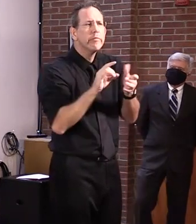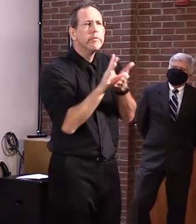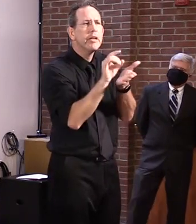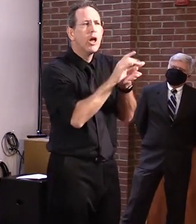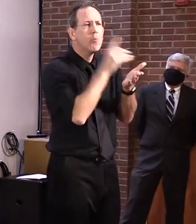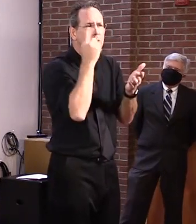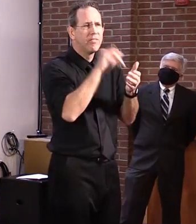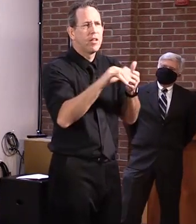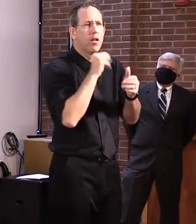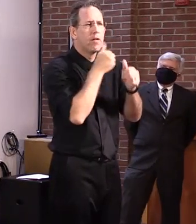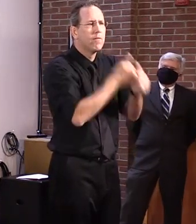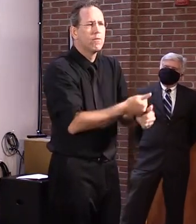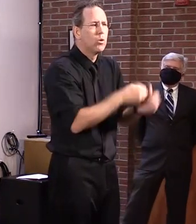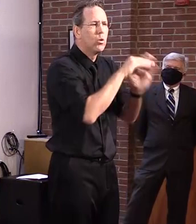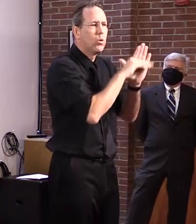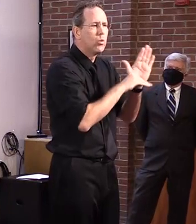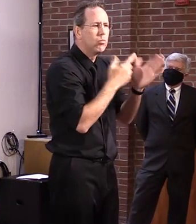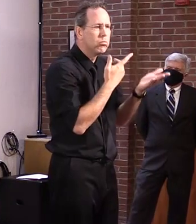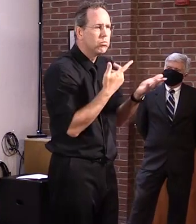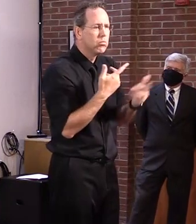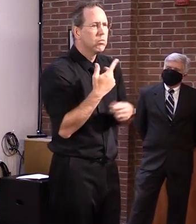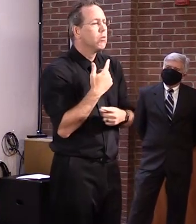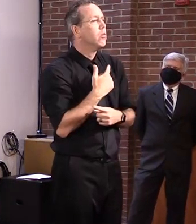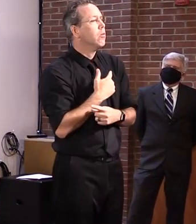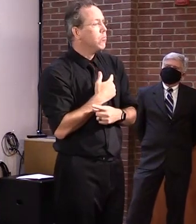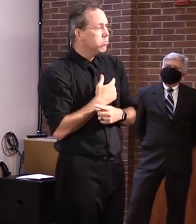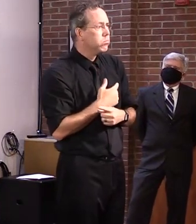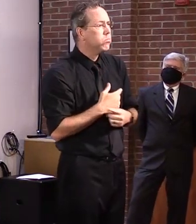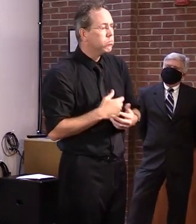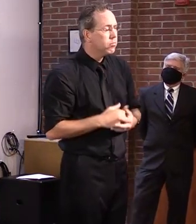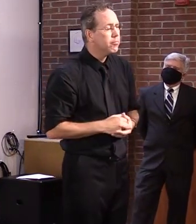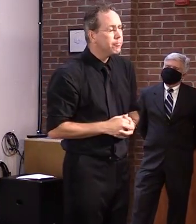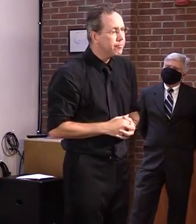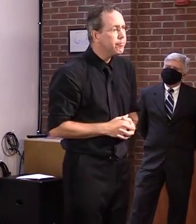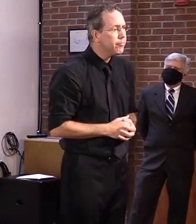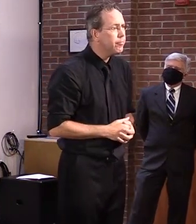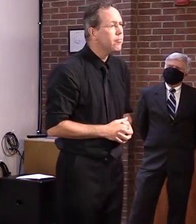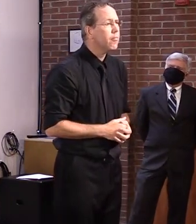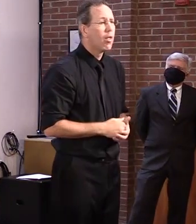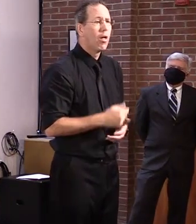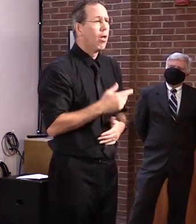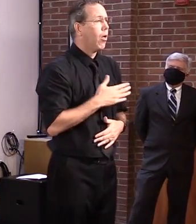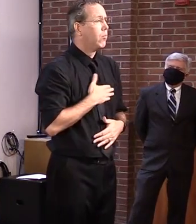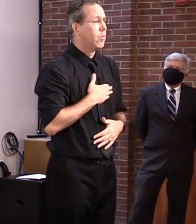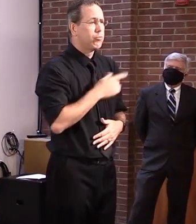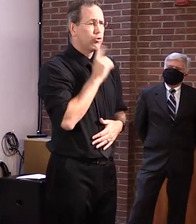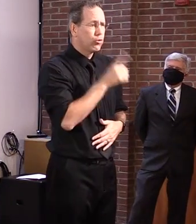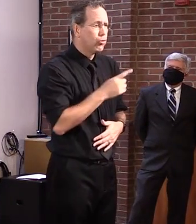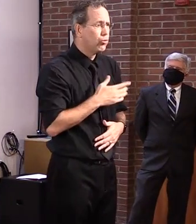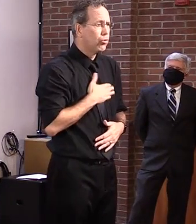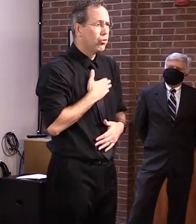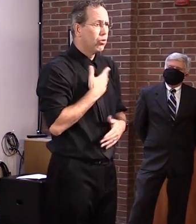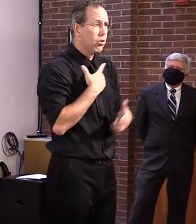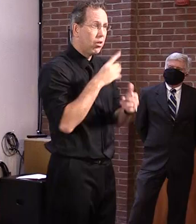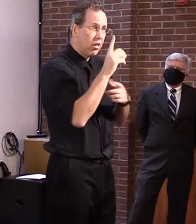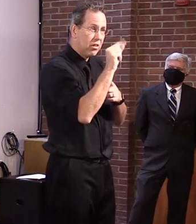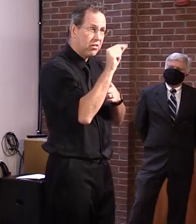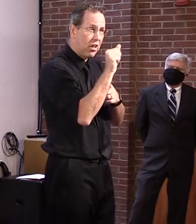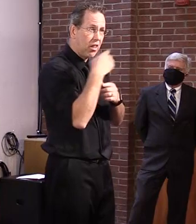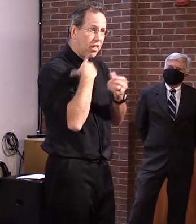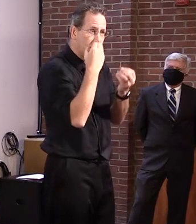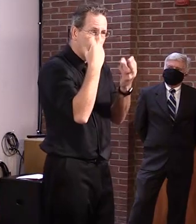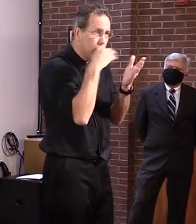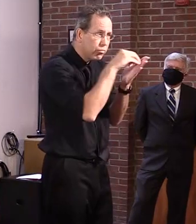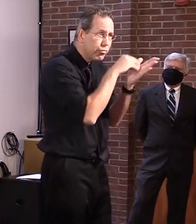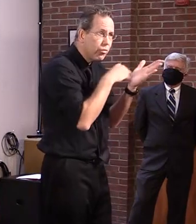that as well. I'm not sure if we're receiving the data on a weekly basis, but, uh, but I think, uh, the burden is on the universities